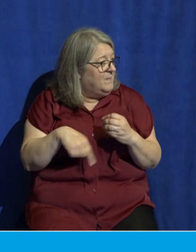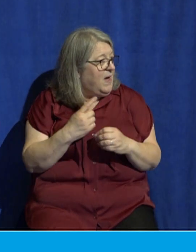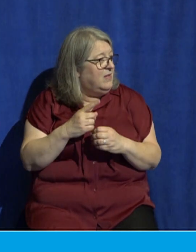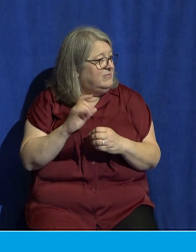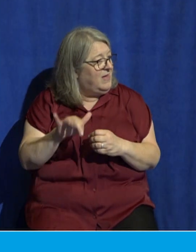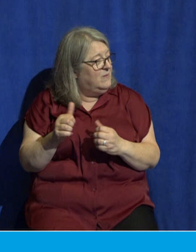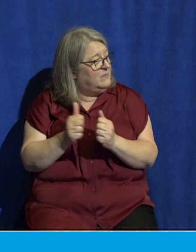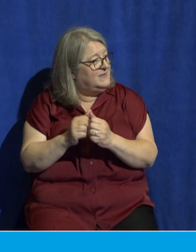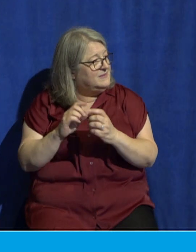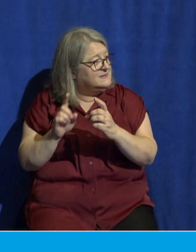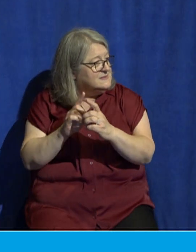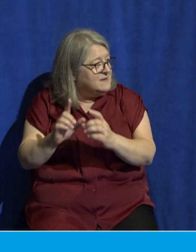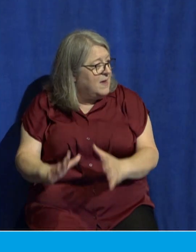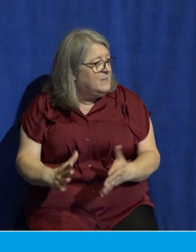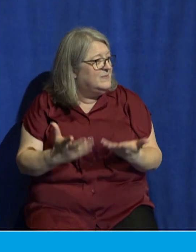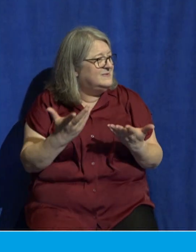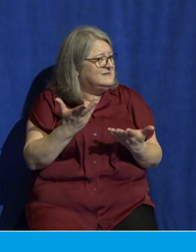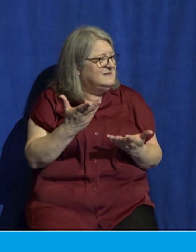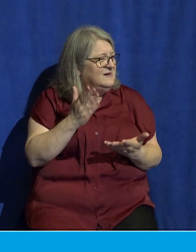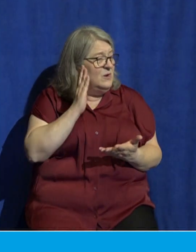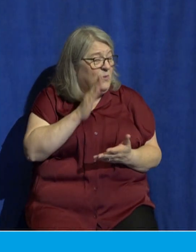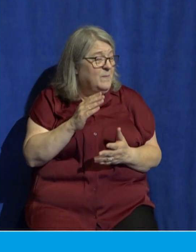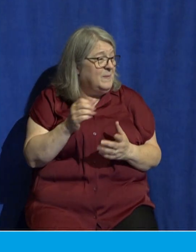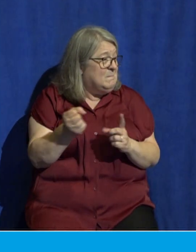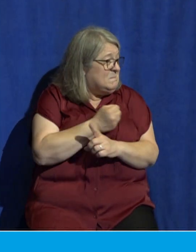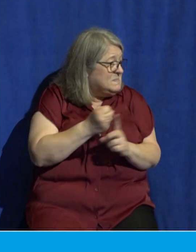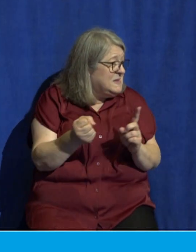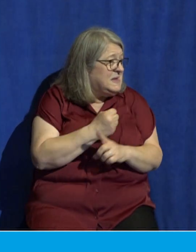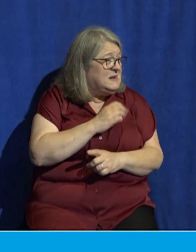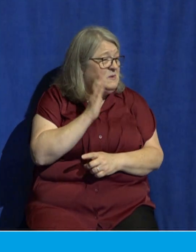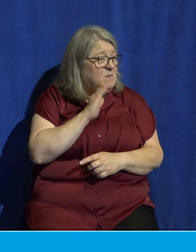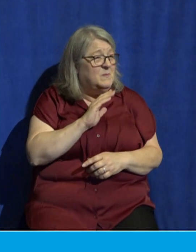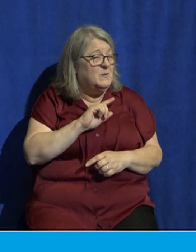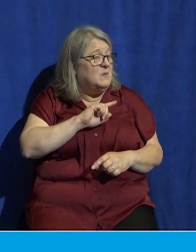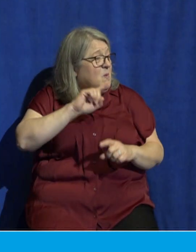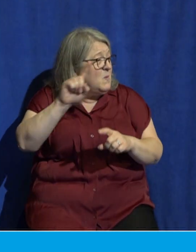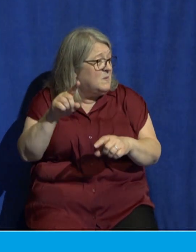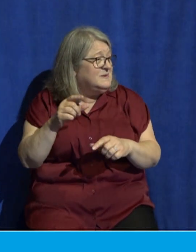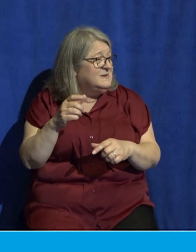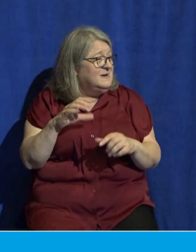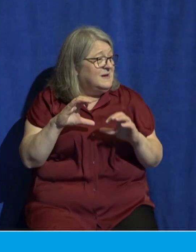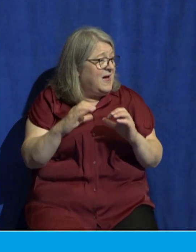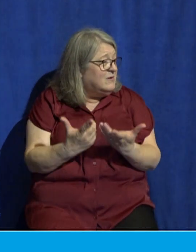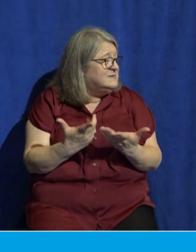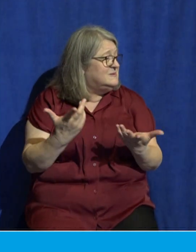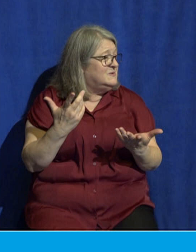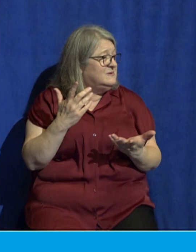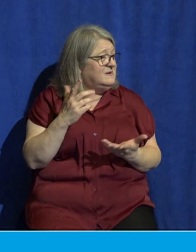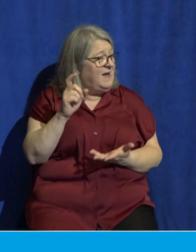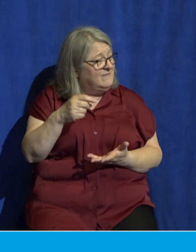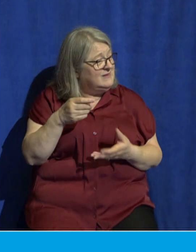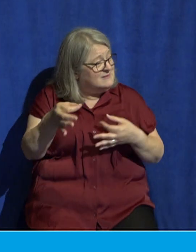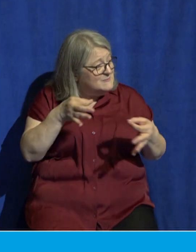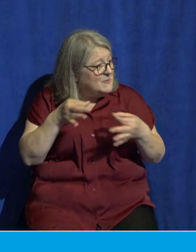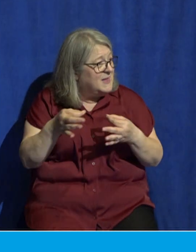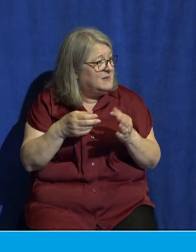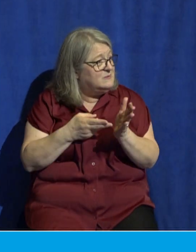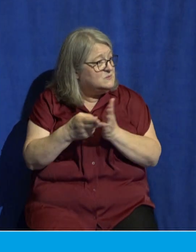before governors and kings for my sake before them and we know from the book of Acts that this is exactly